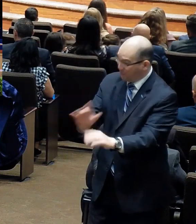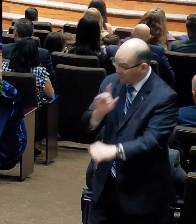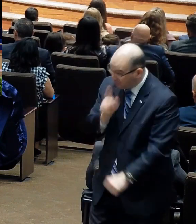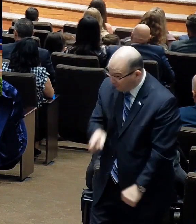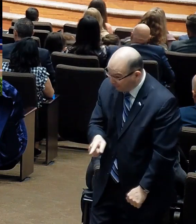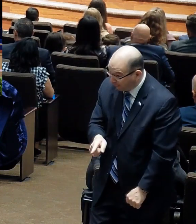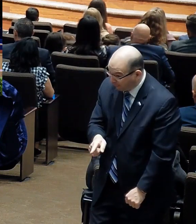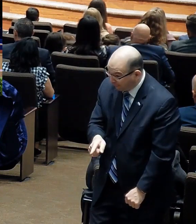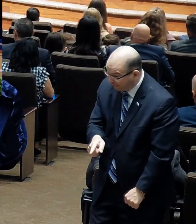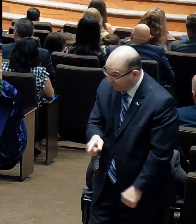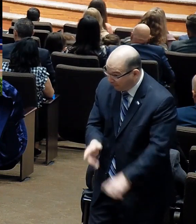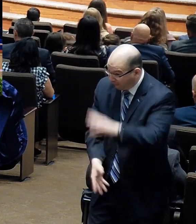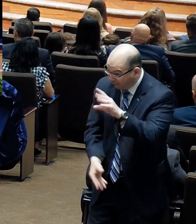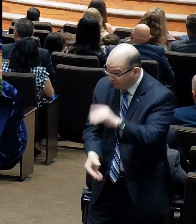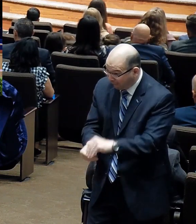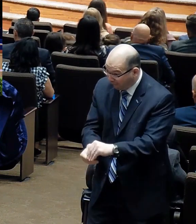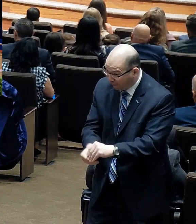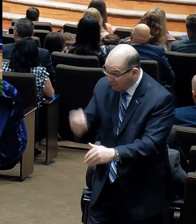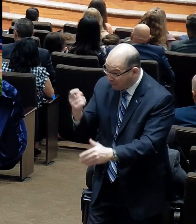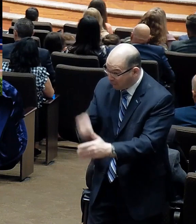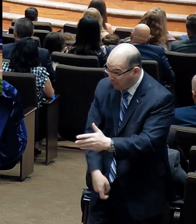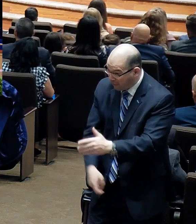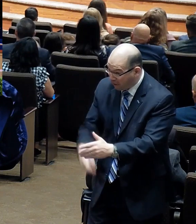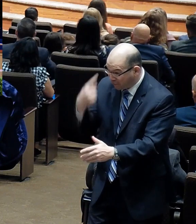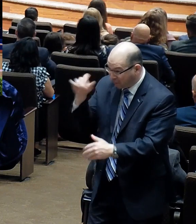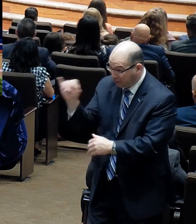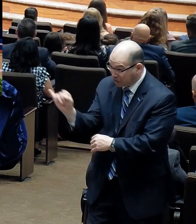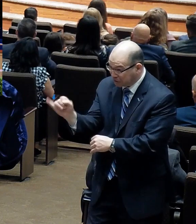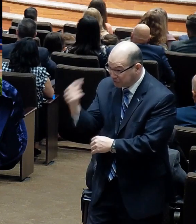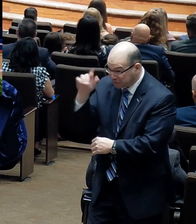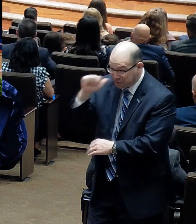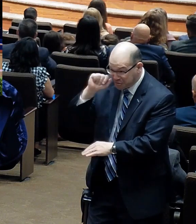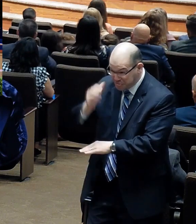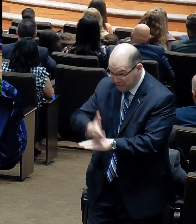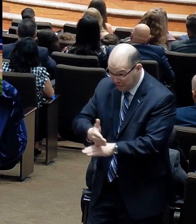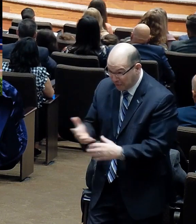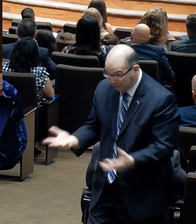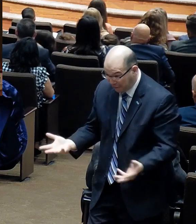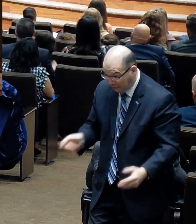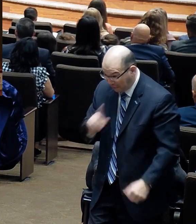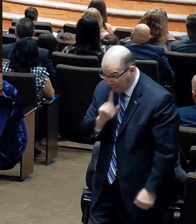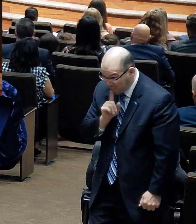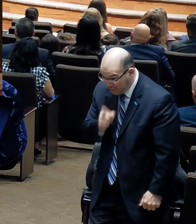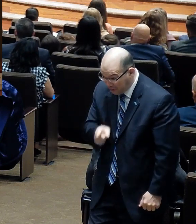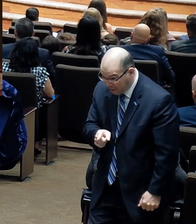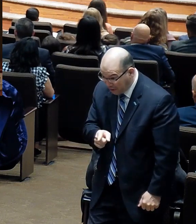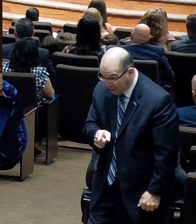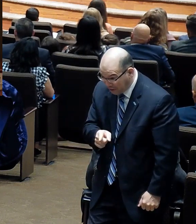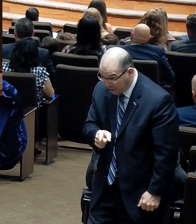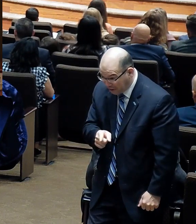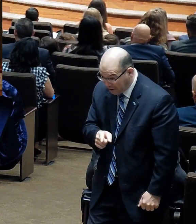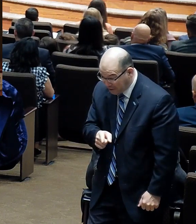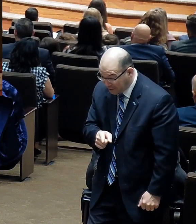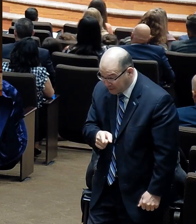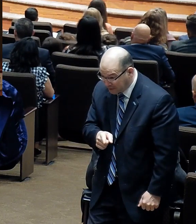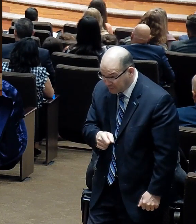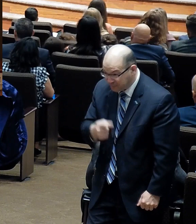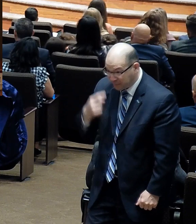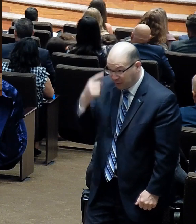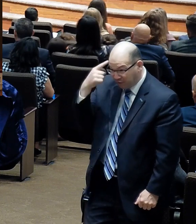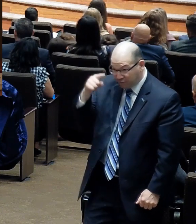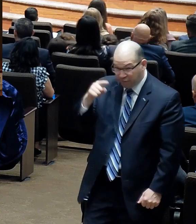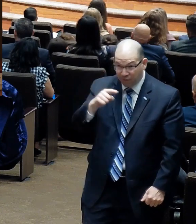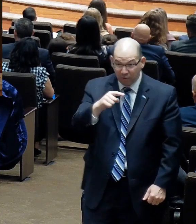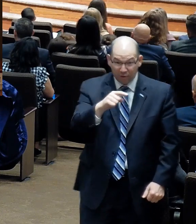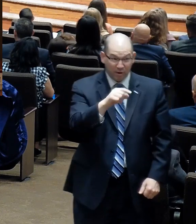to insure your daughter that's going to be 16 now, uh, for your 13 year old minivan. Nothing says cool, like